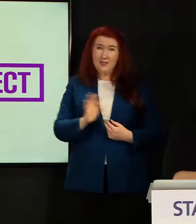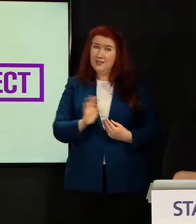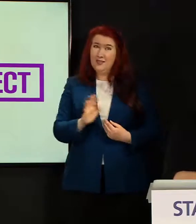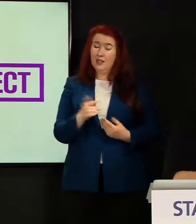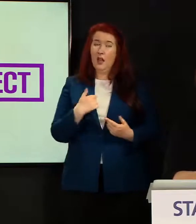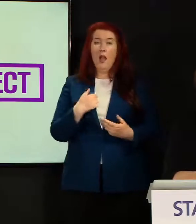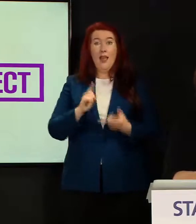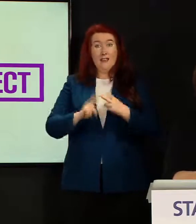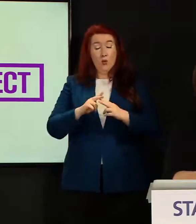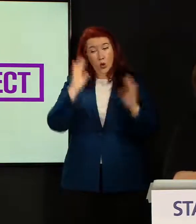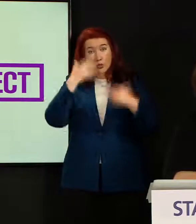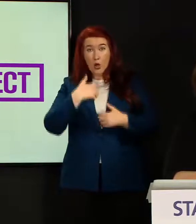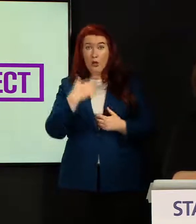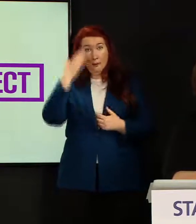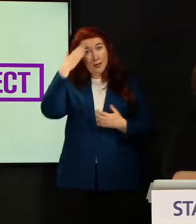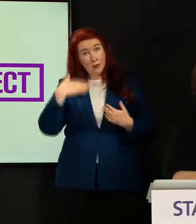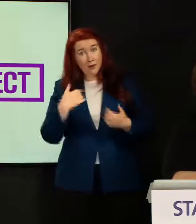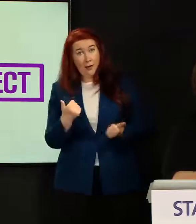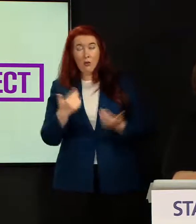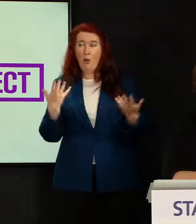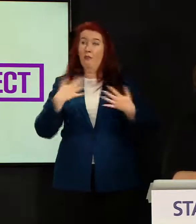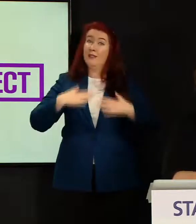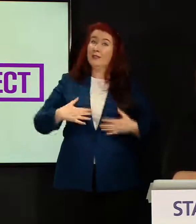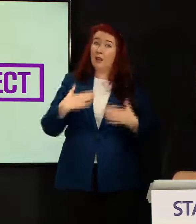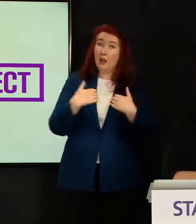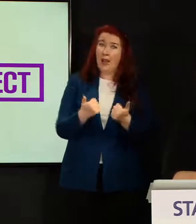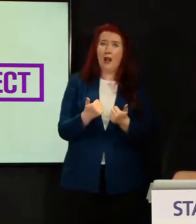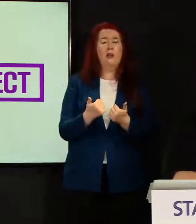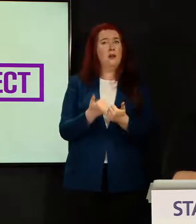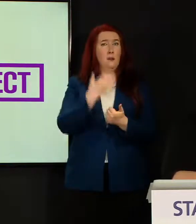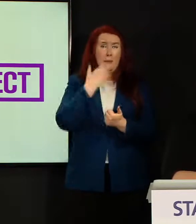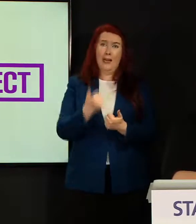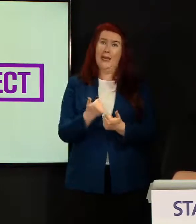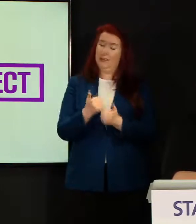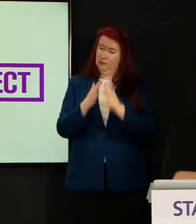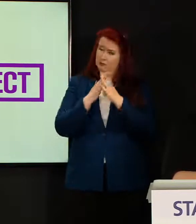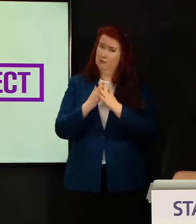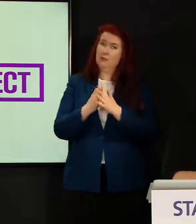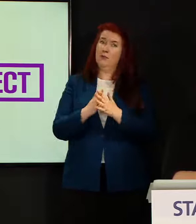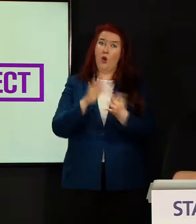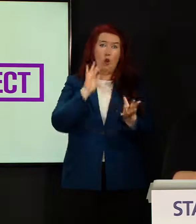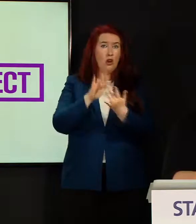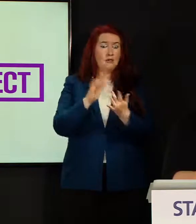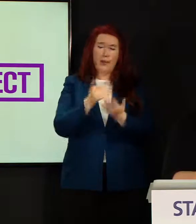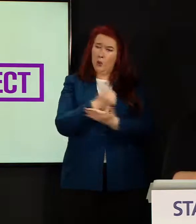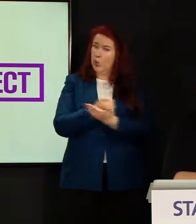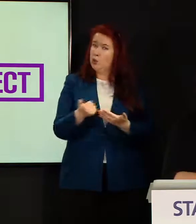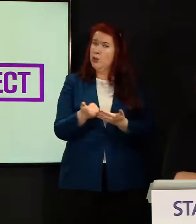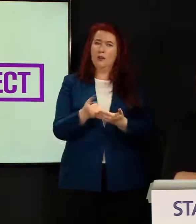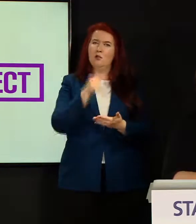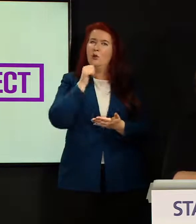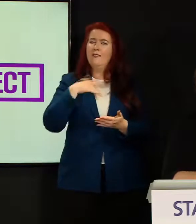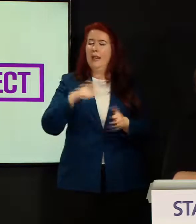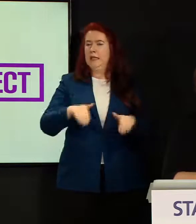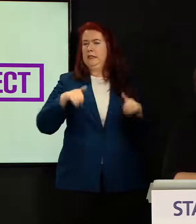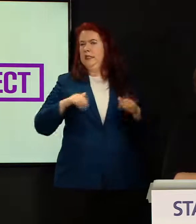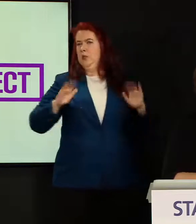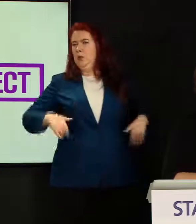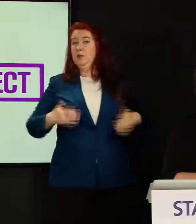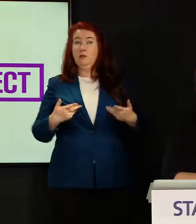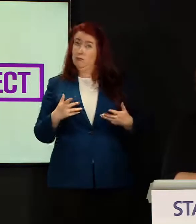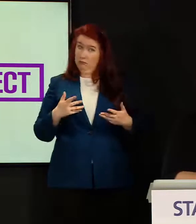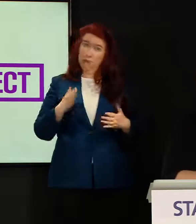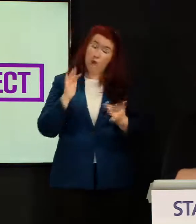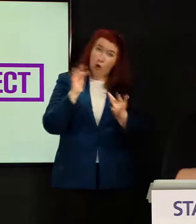health and wellbeing, either your mental health or your physical health. Please do contact us in the normal way and you will be cared for